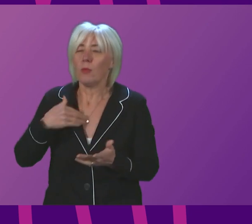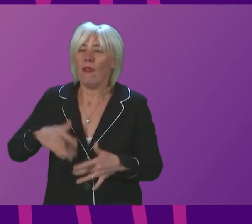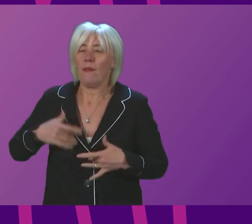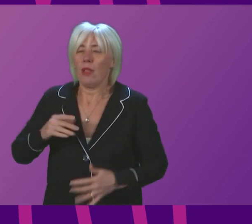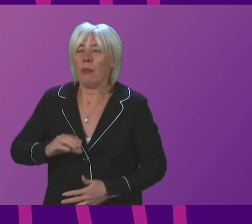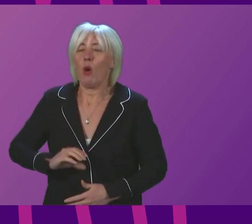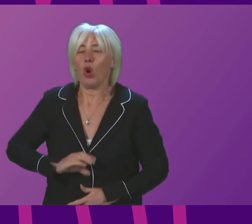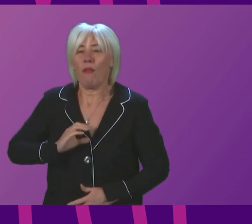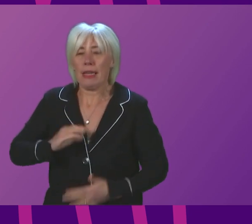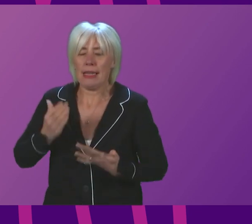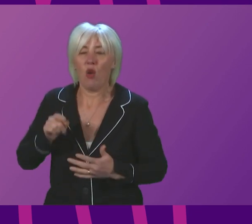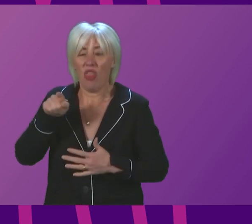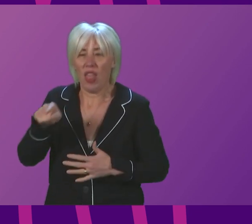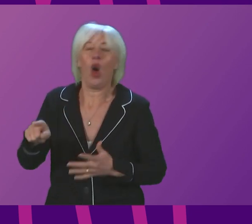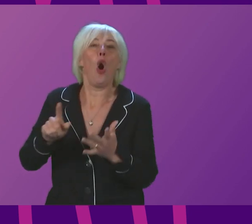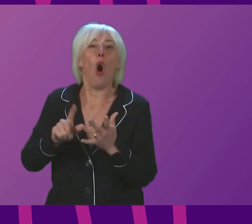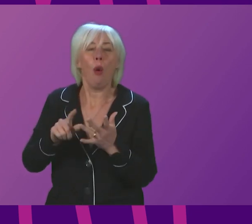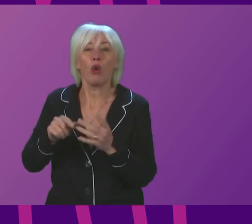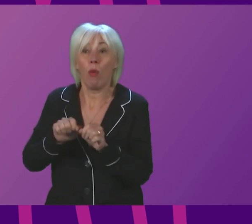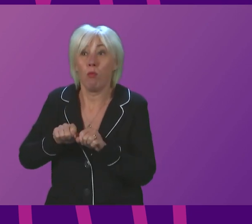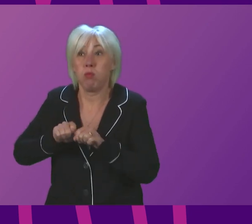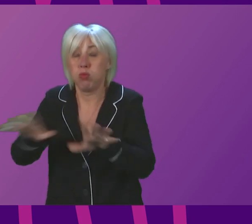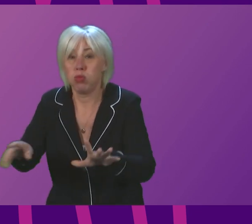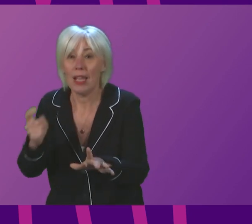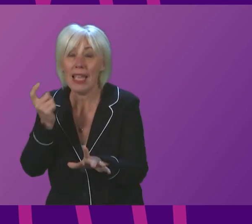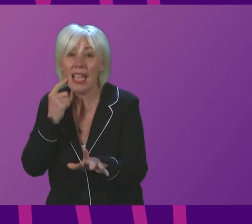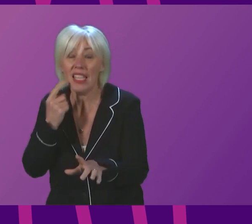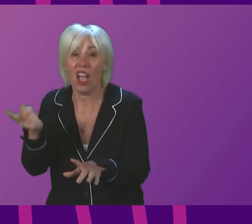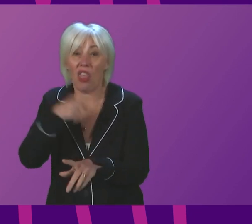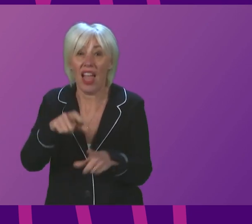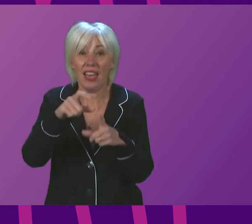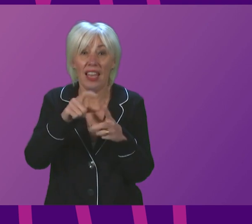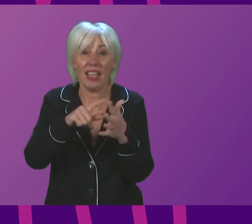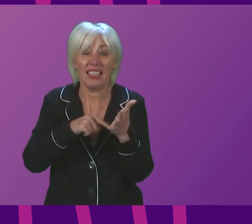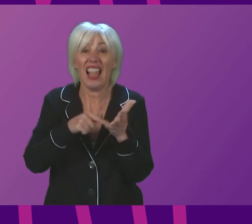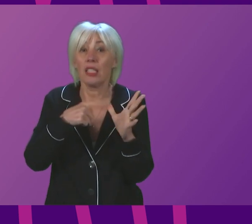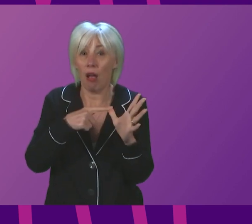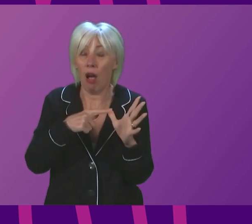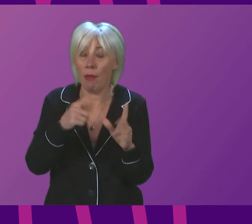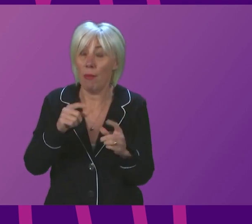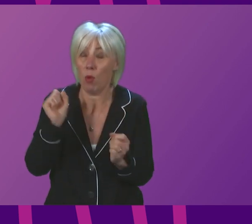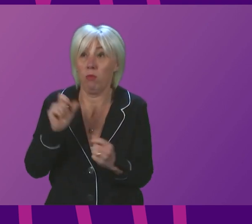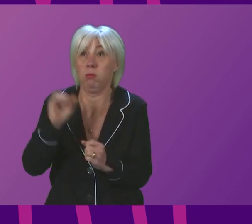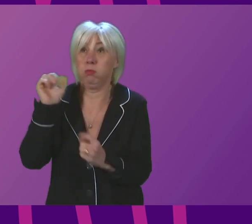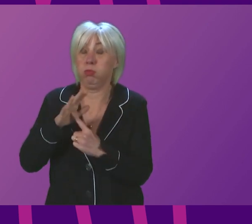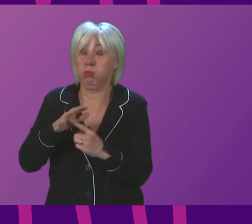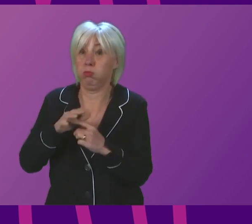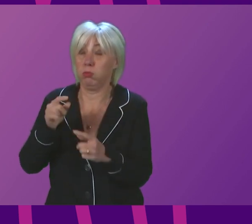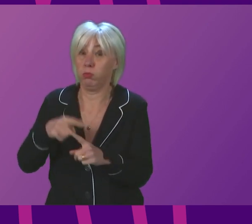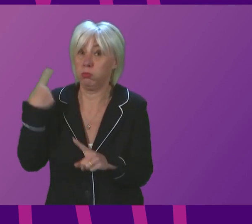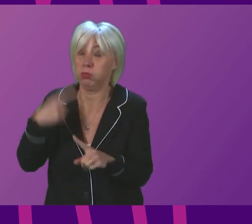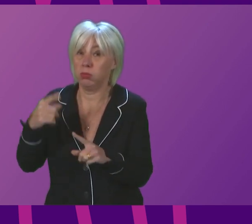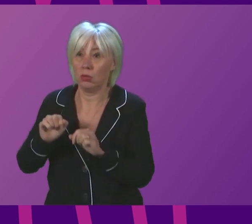that Omicron is more transmissible than the Delta variant, and perhaps significantly so. Early, though again